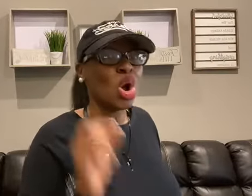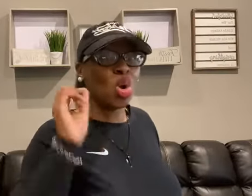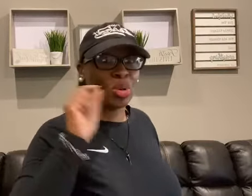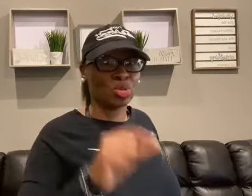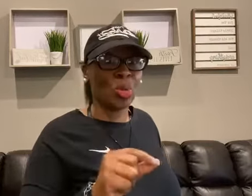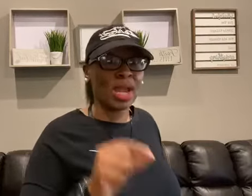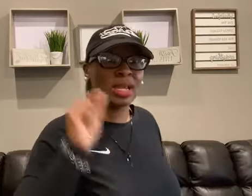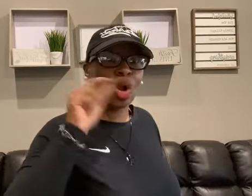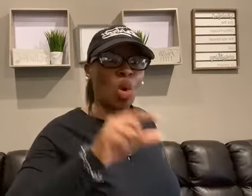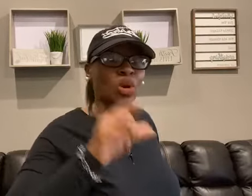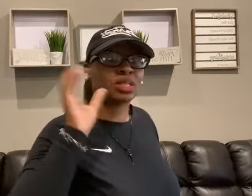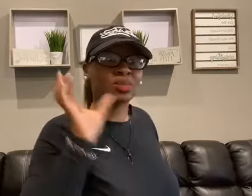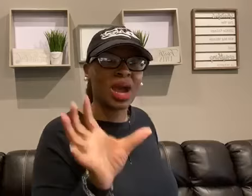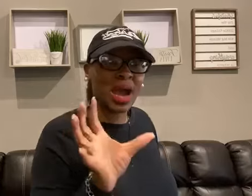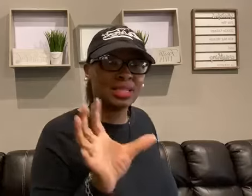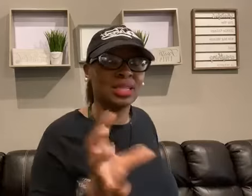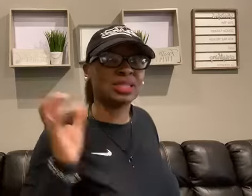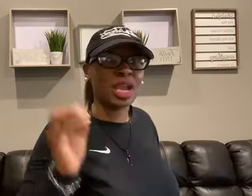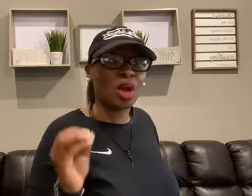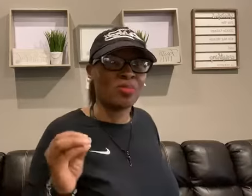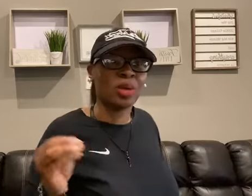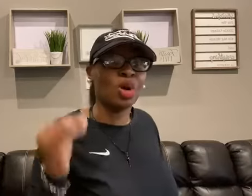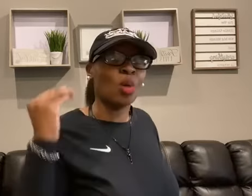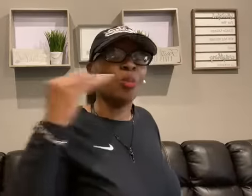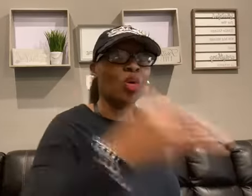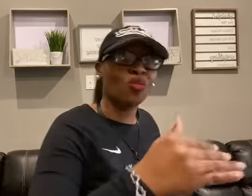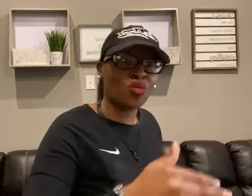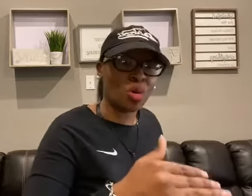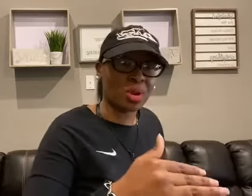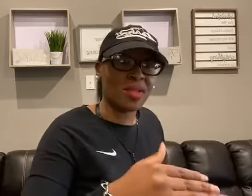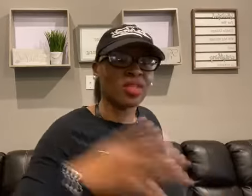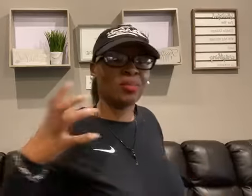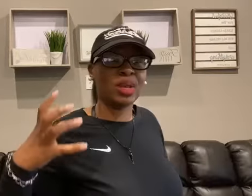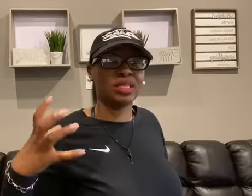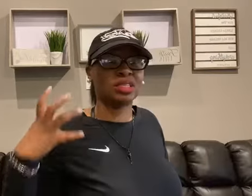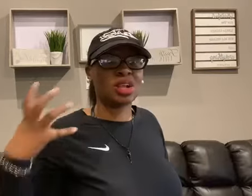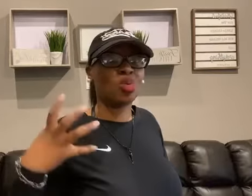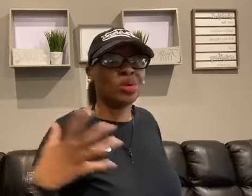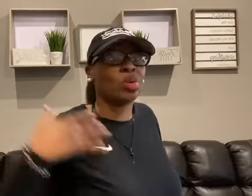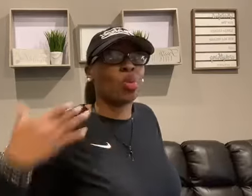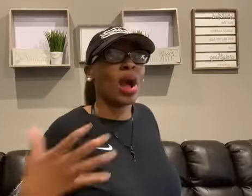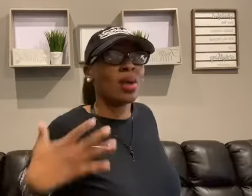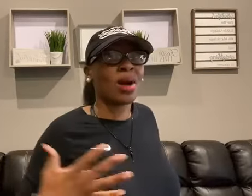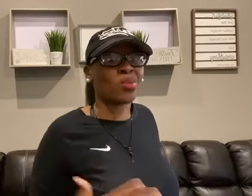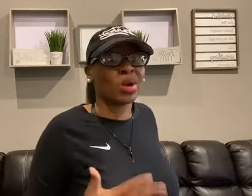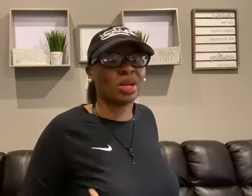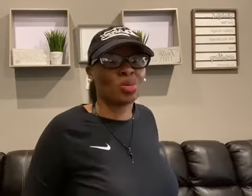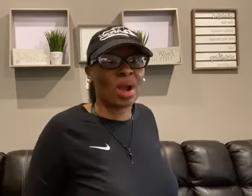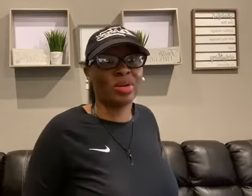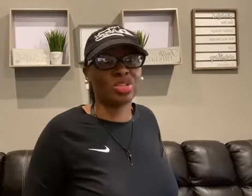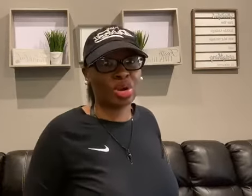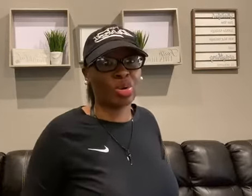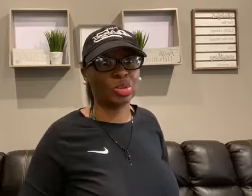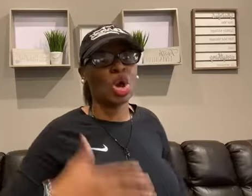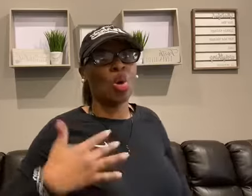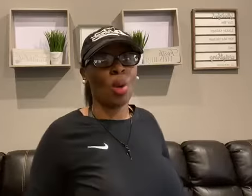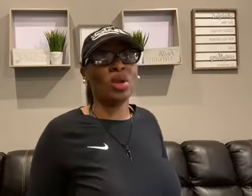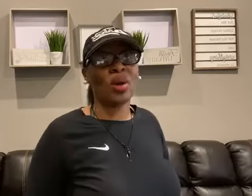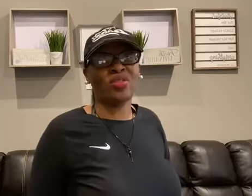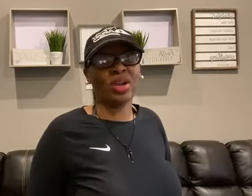who is waiting on some content to help them move forward in their business. They're wondering why am I running around in circles? Why do I